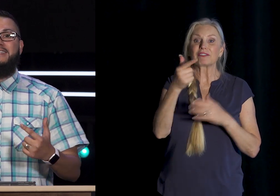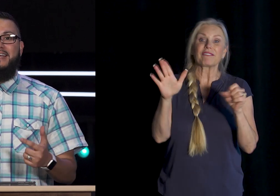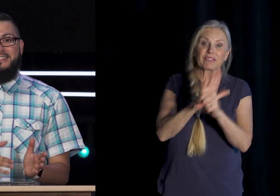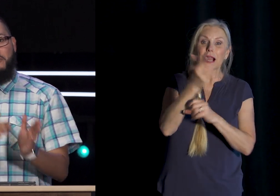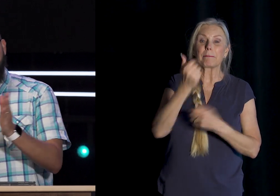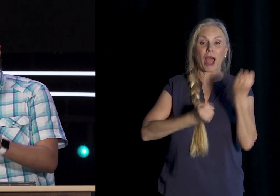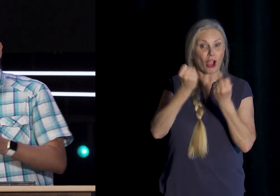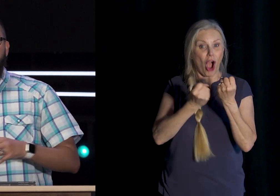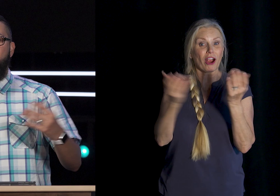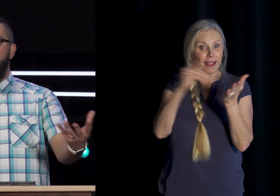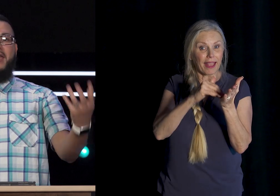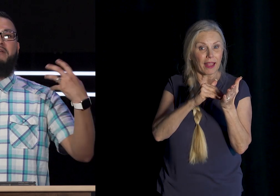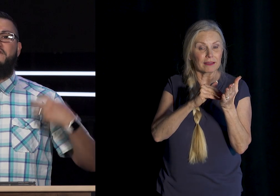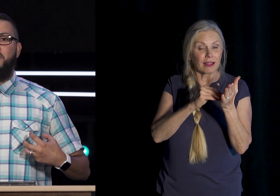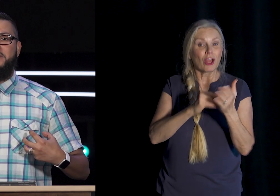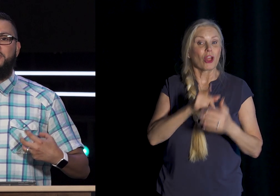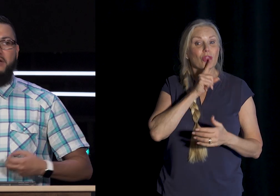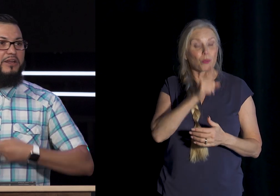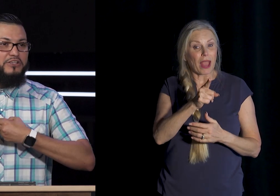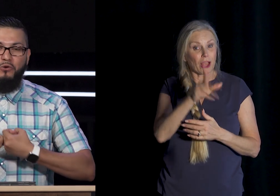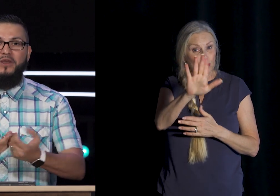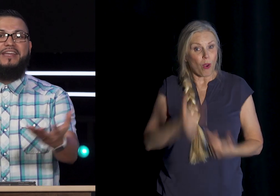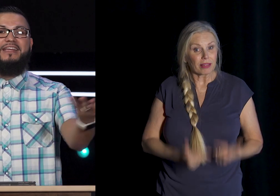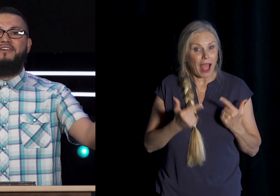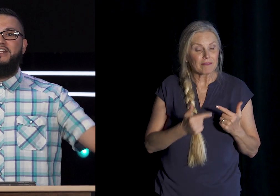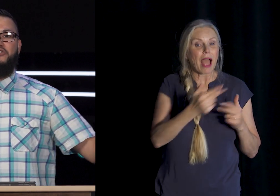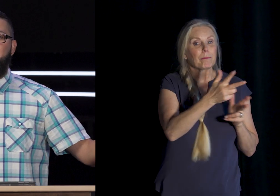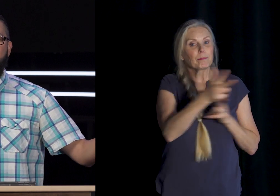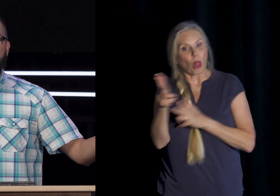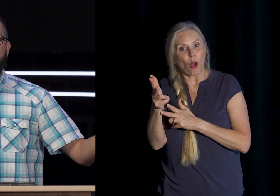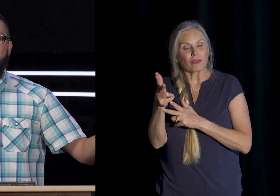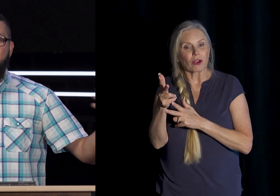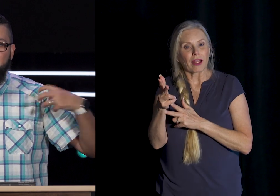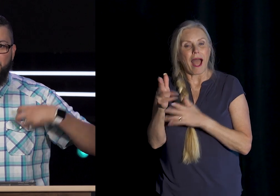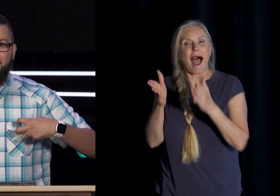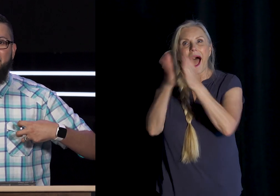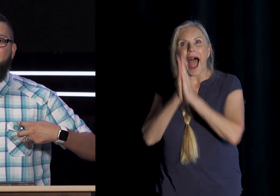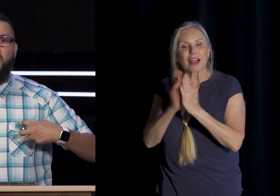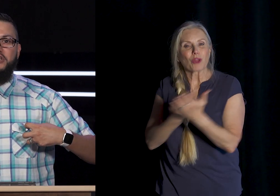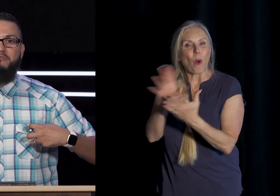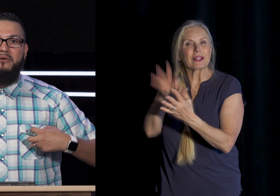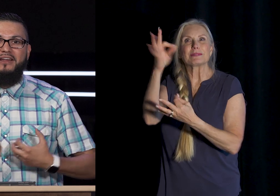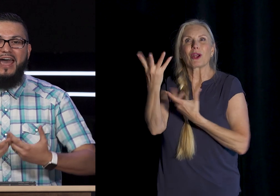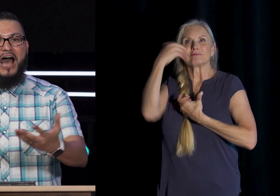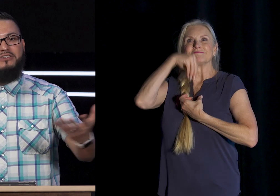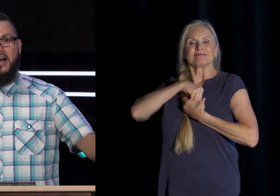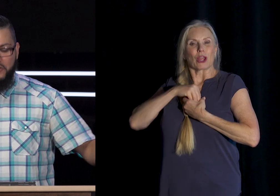Is We Must Pull Over And Be Fill With The Spirit So We Can Give Distributions Of The Strengthening Of The Holy Spirit Out To Other